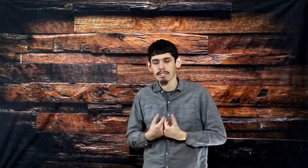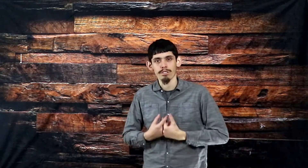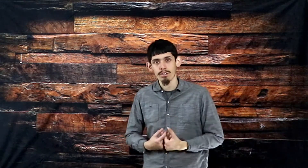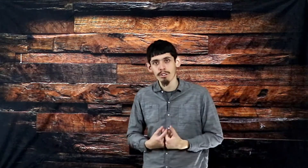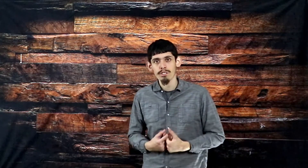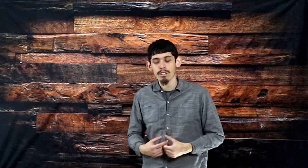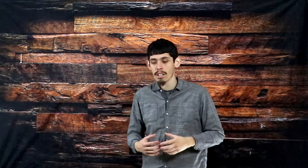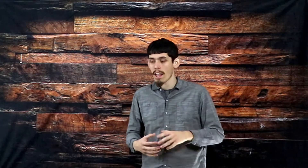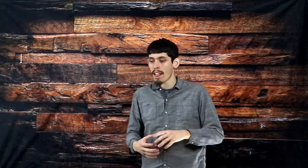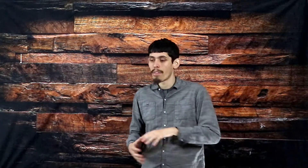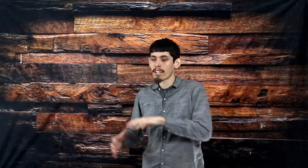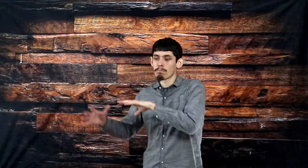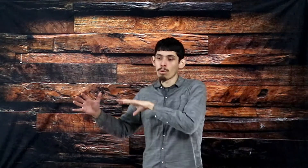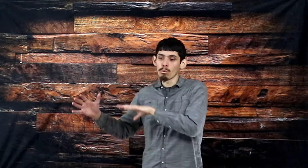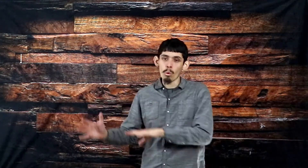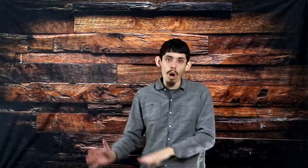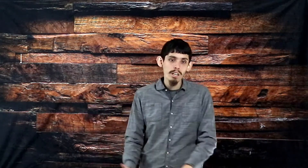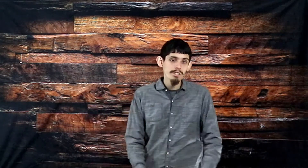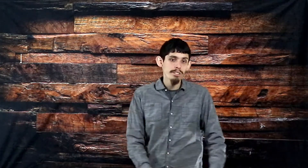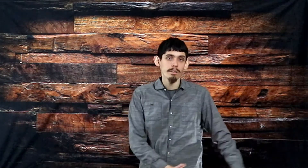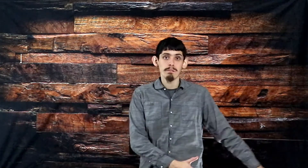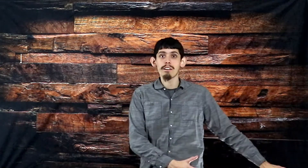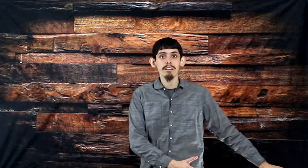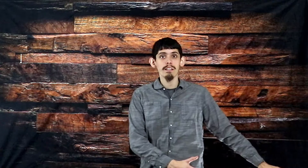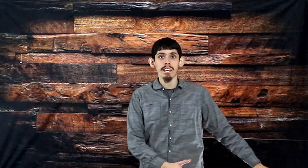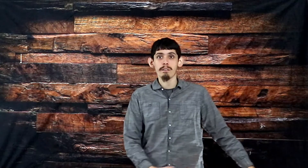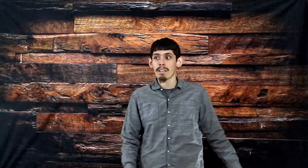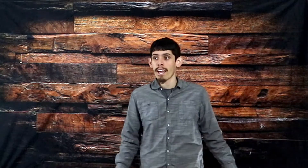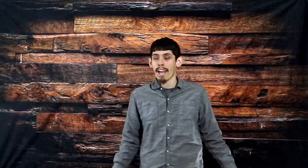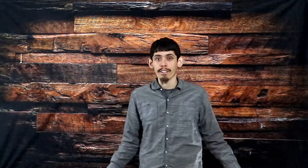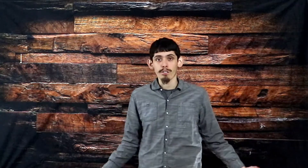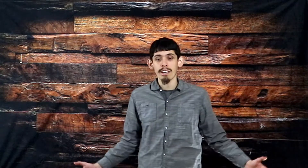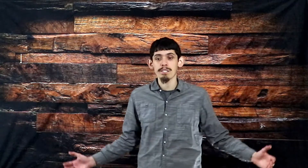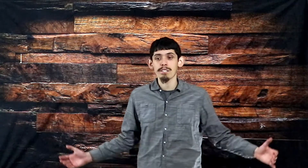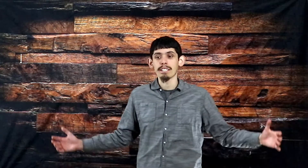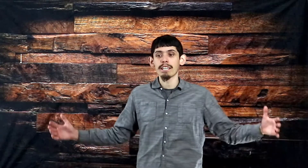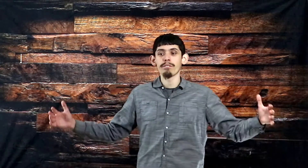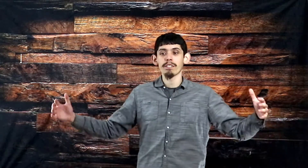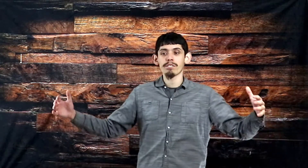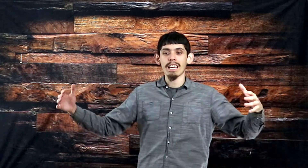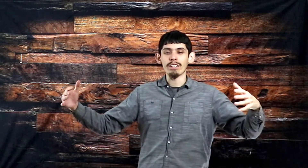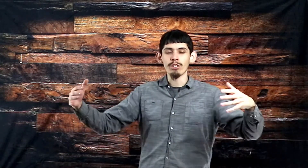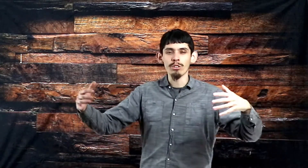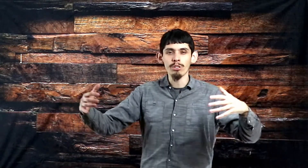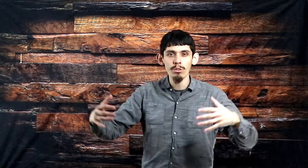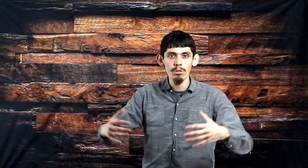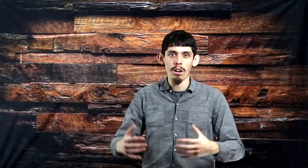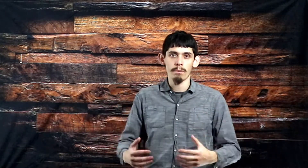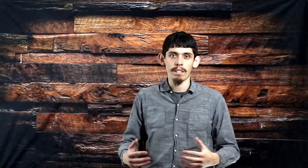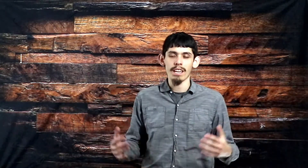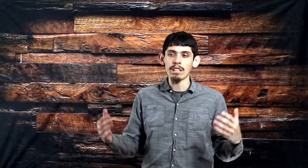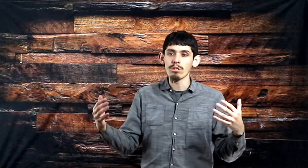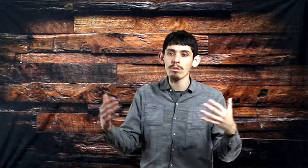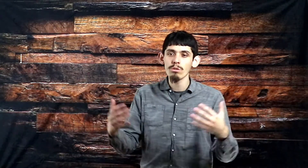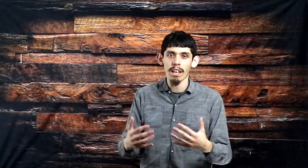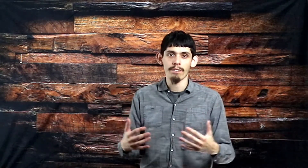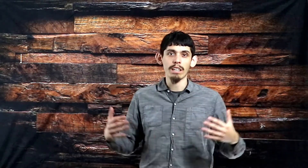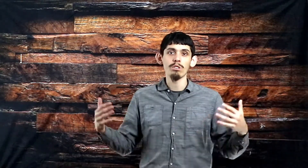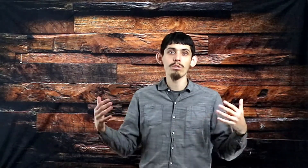discourage us. They could be washed in the blood of the Lamb, and Christ can give us a new garment, a new life, a new